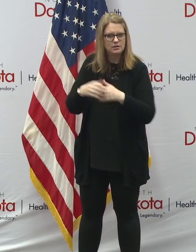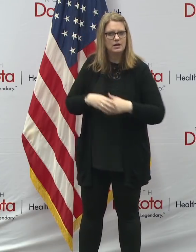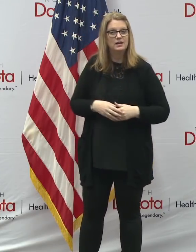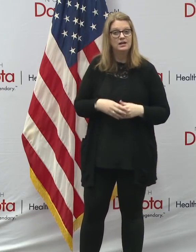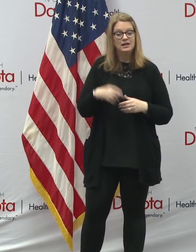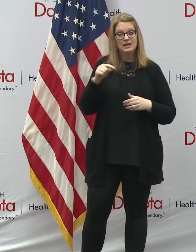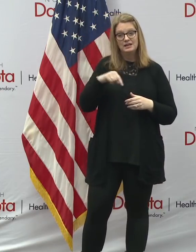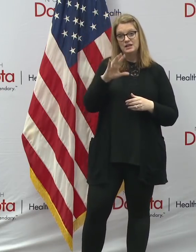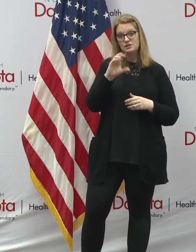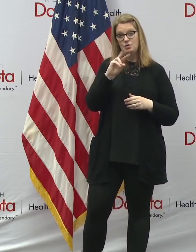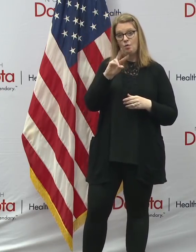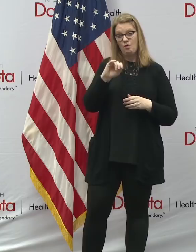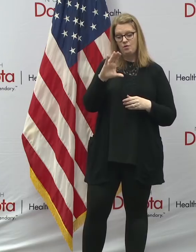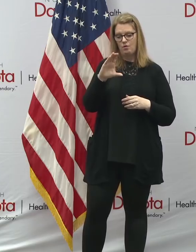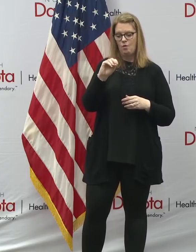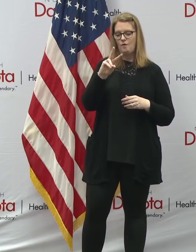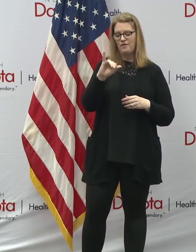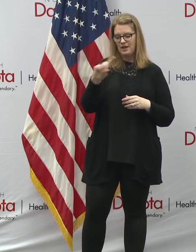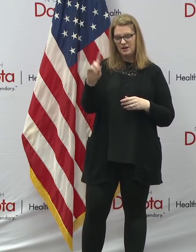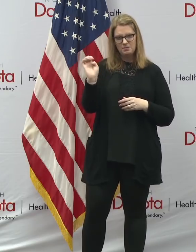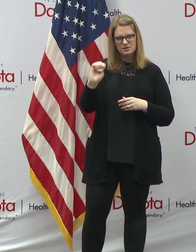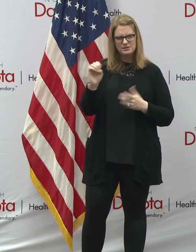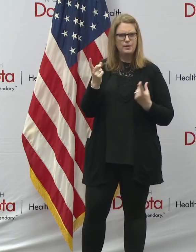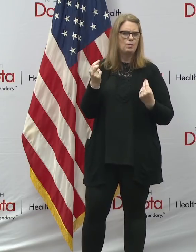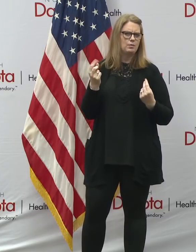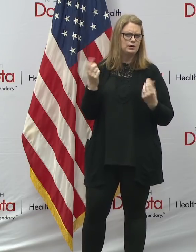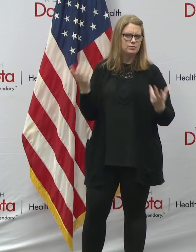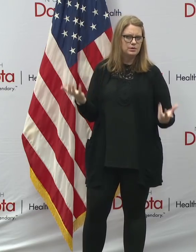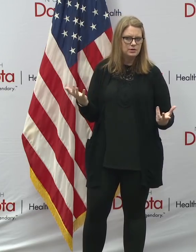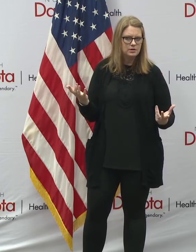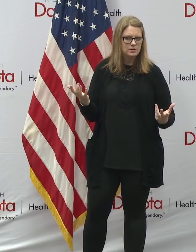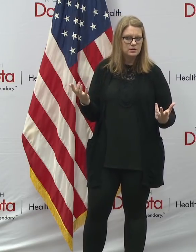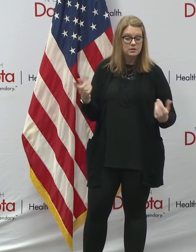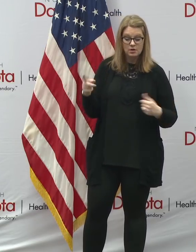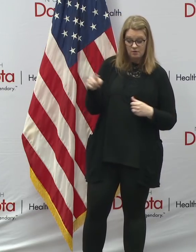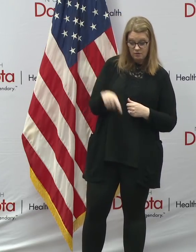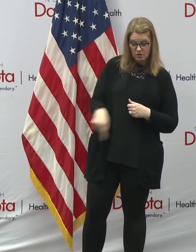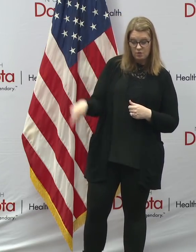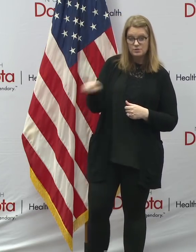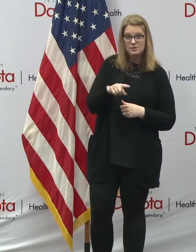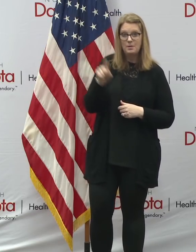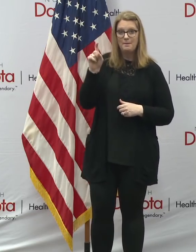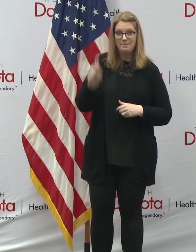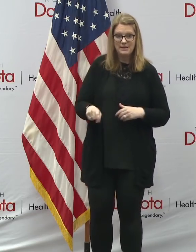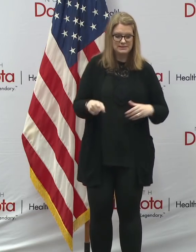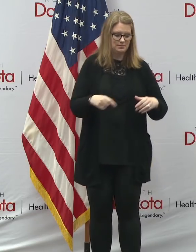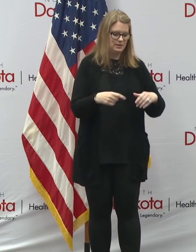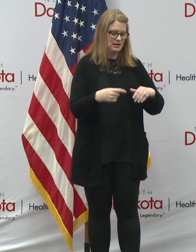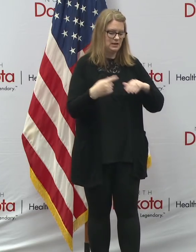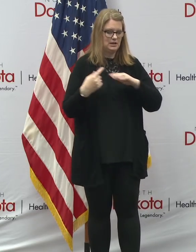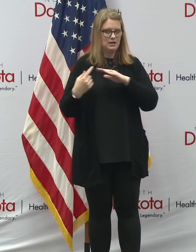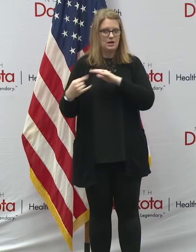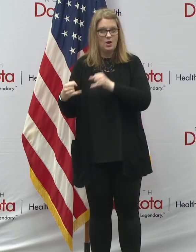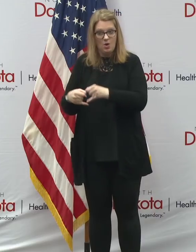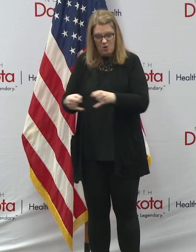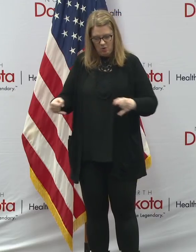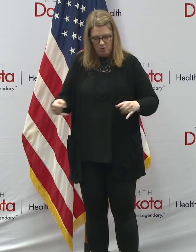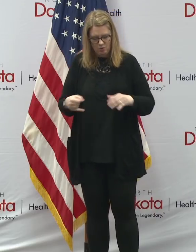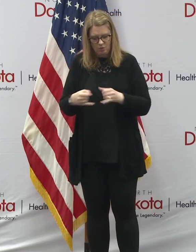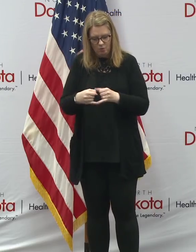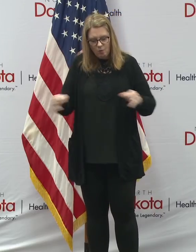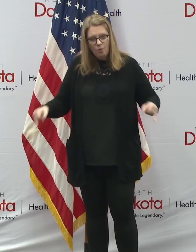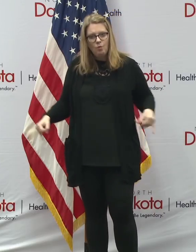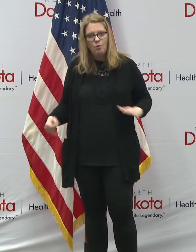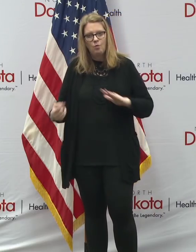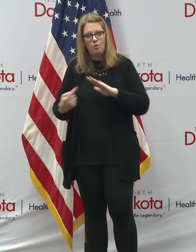COVID emergency? We want to make sure that people who need to be quarantined due to COVID exposure have a safe